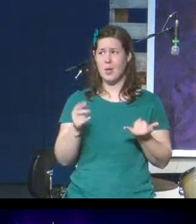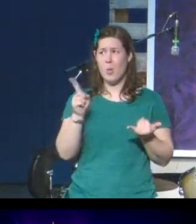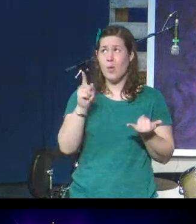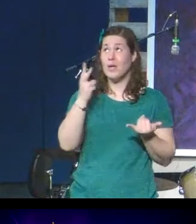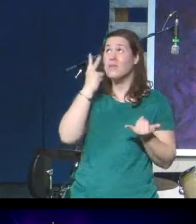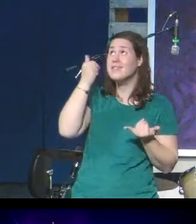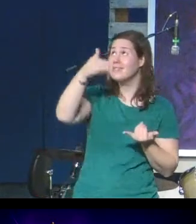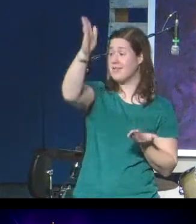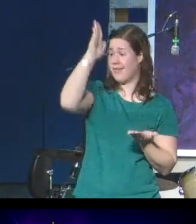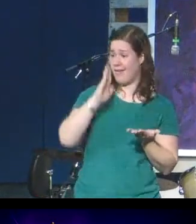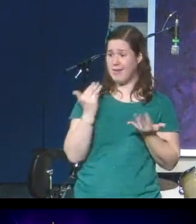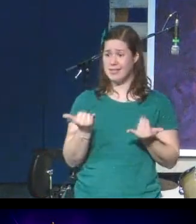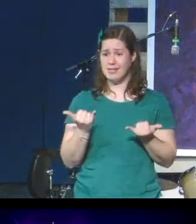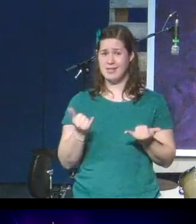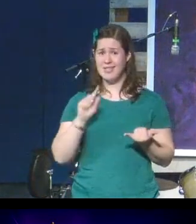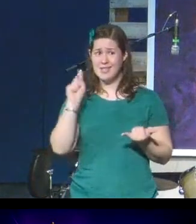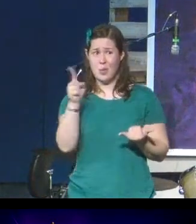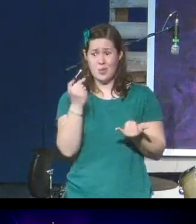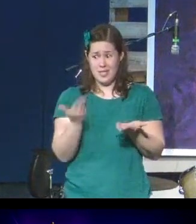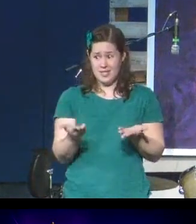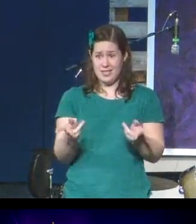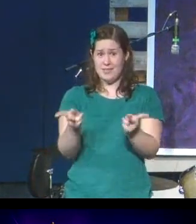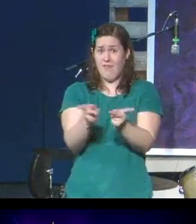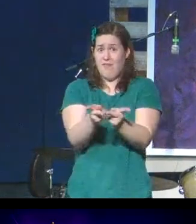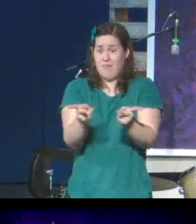in these physical spaces?